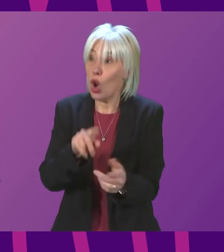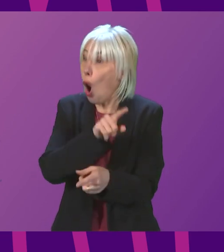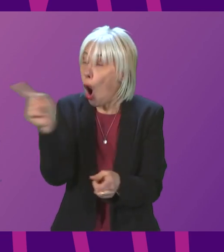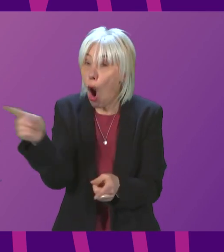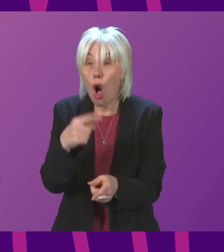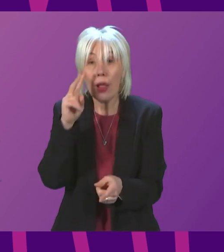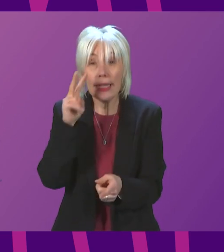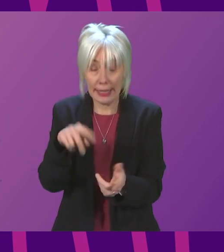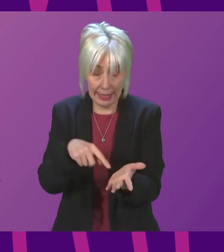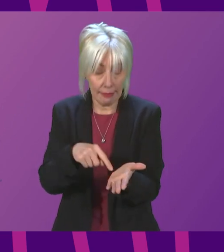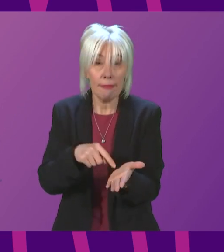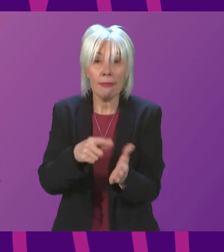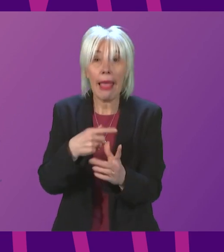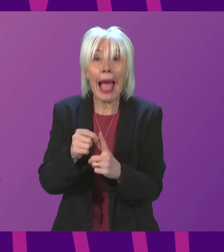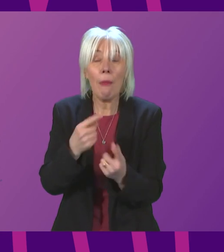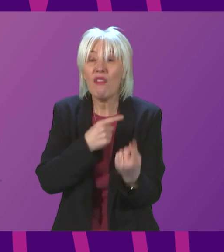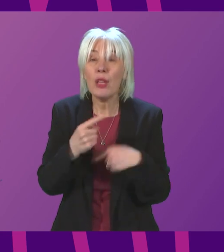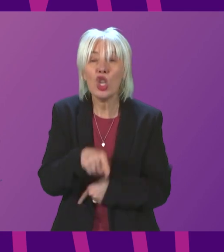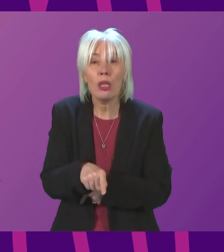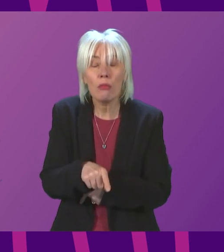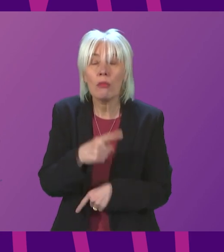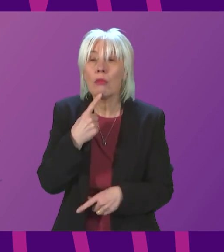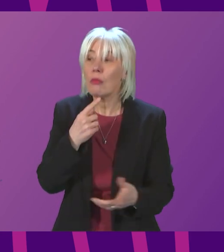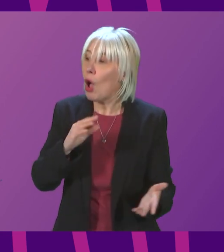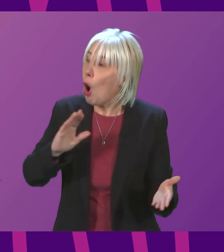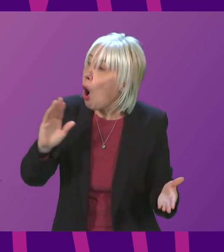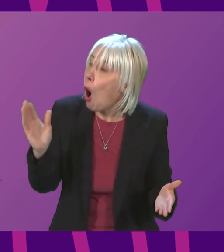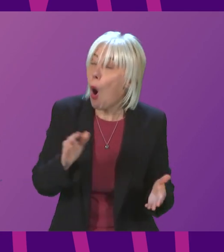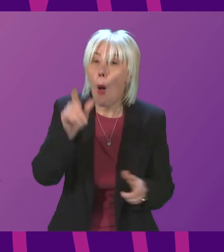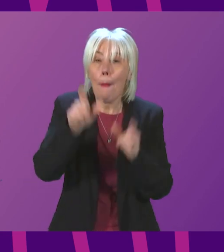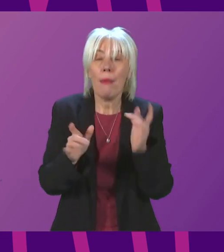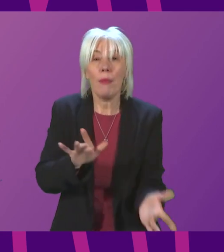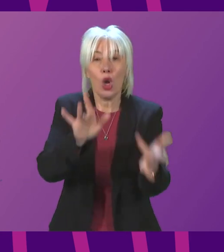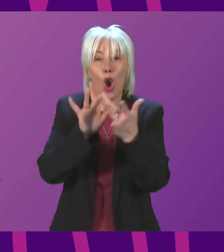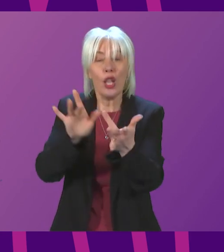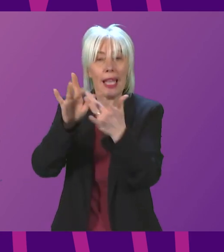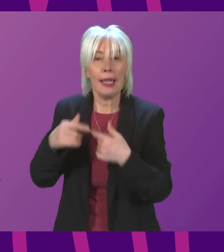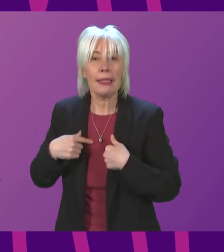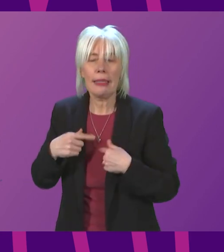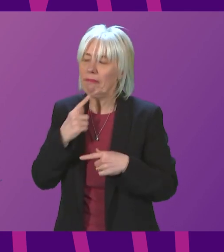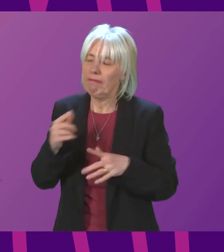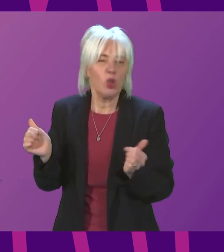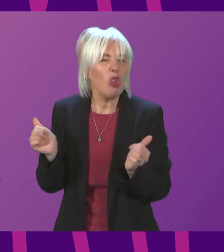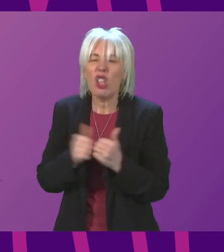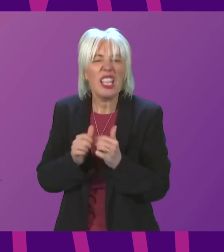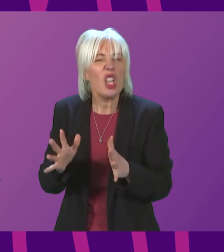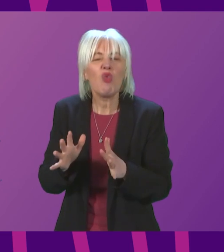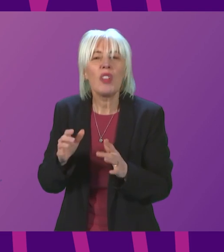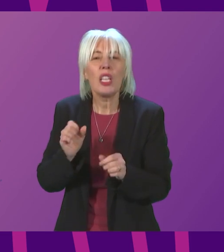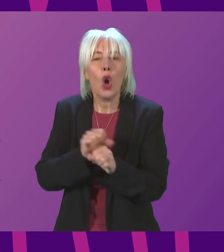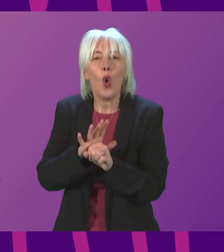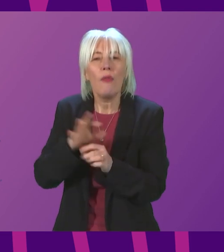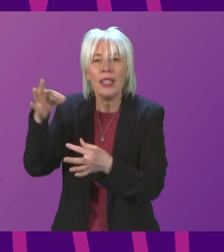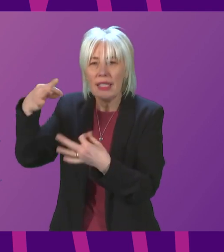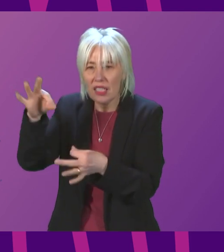on the app. And for every person that has contacted me to say that they don't agree with COVID certification, I've had at least one